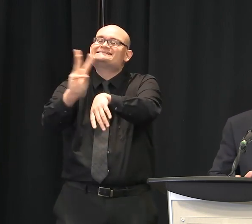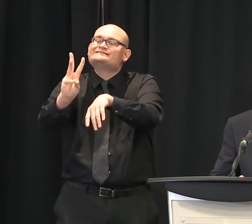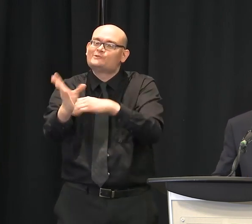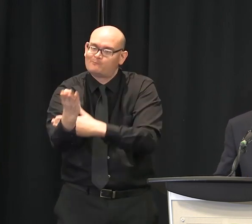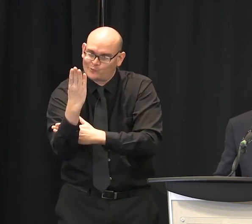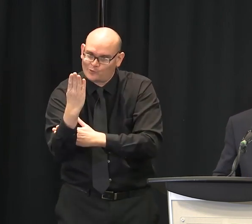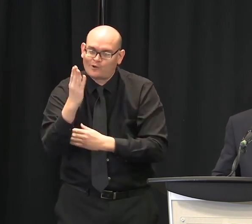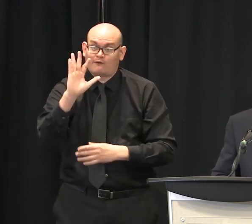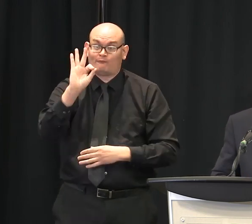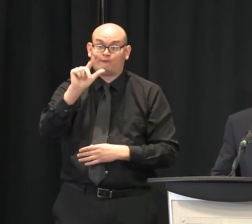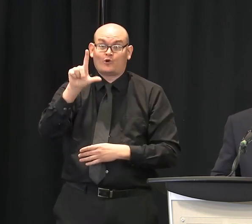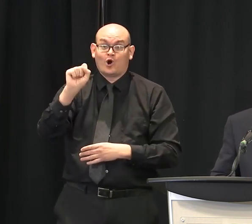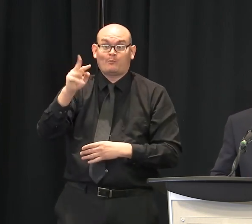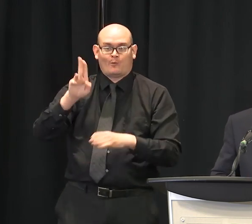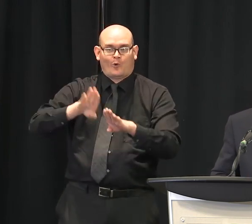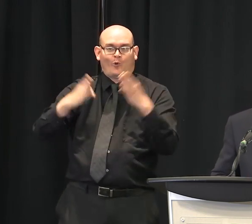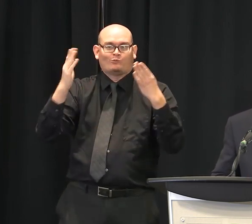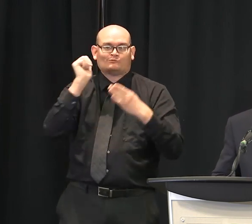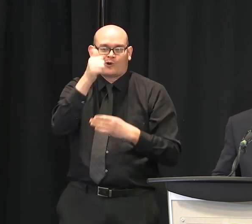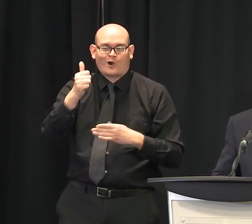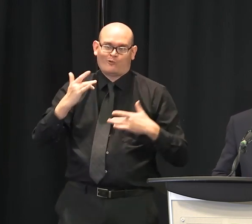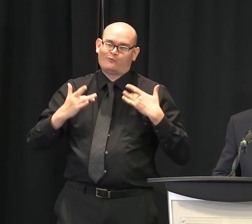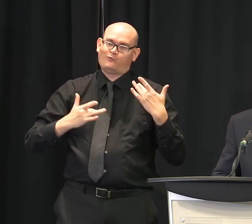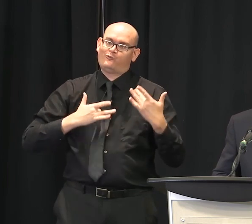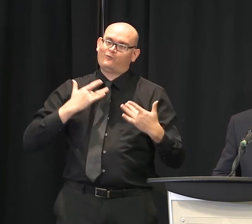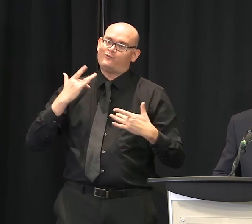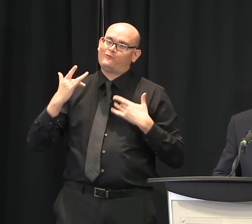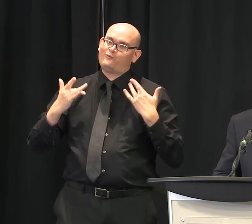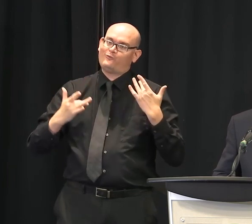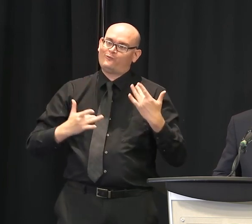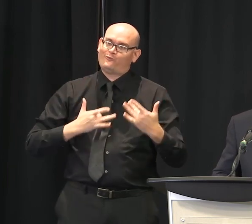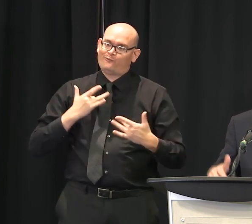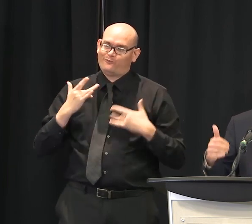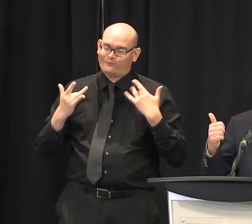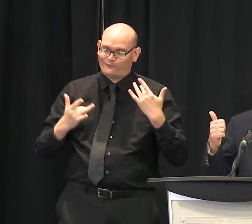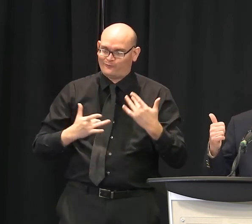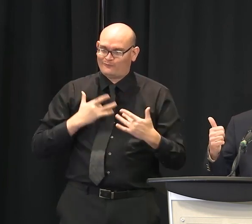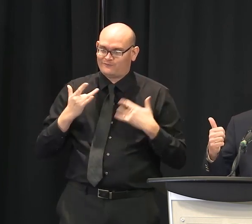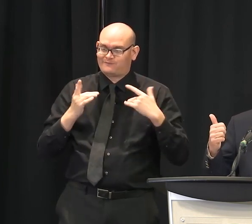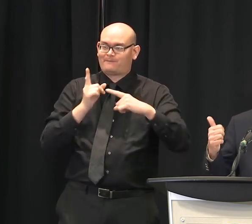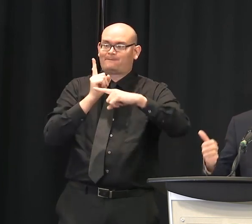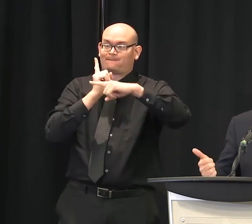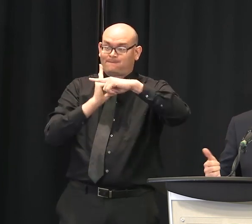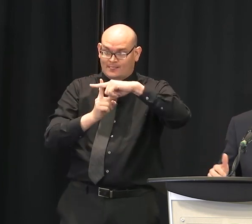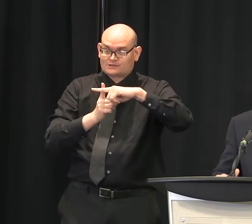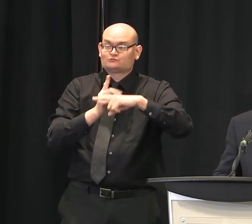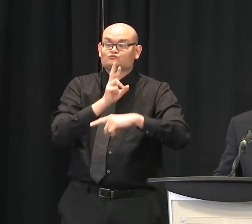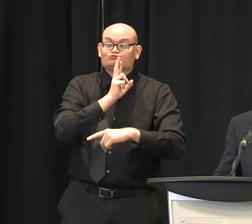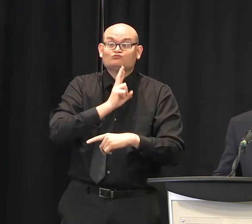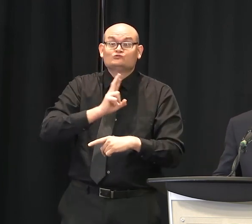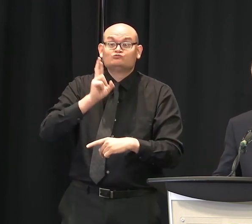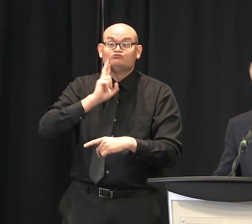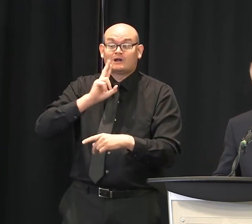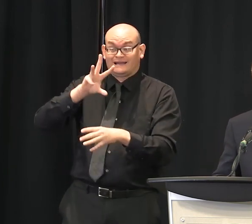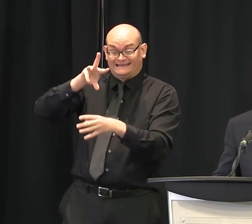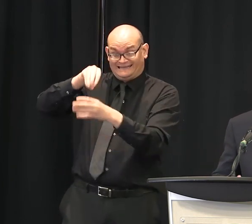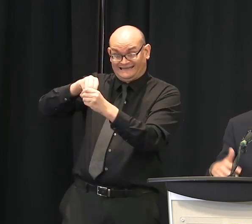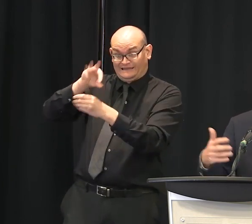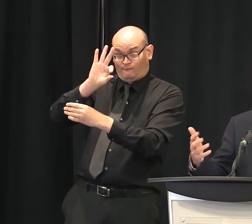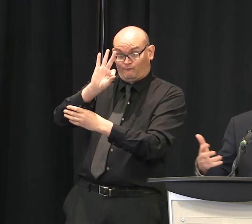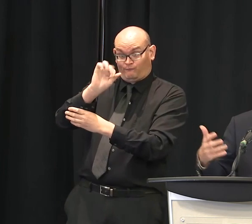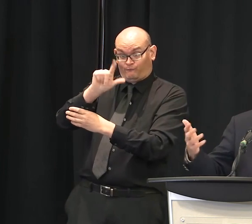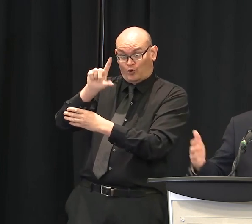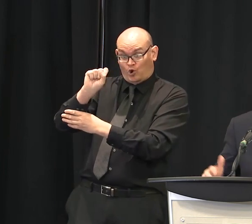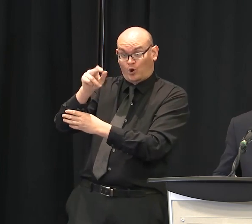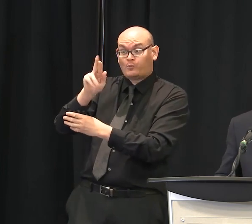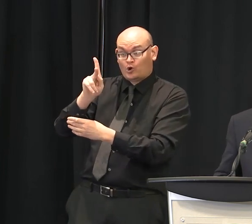Falls Park, so that's important to note as well. But Falls Park will be open. The Swamp Ribbit Trail is already open, Cleveland Park is open. So